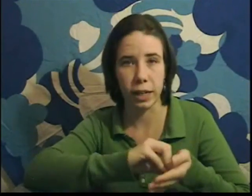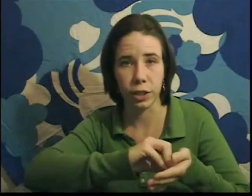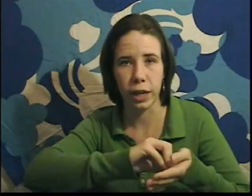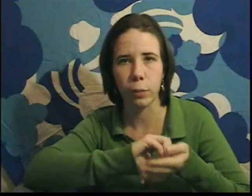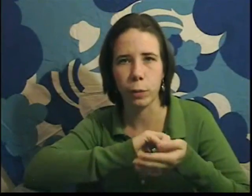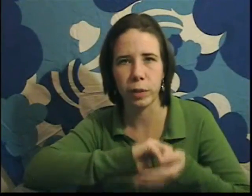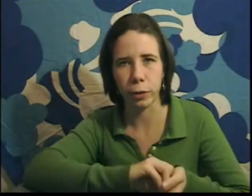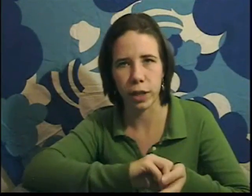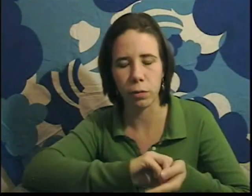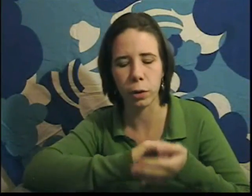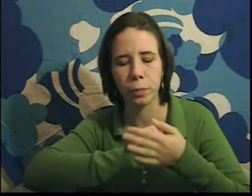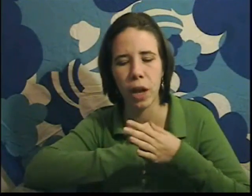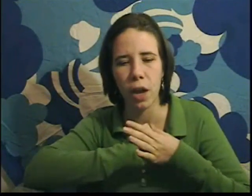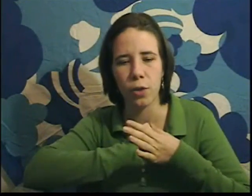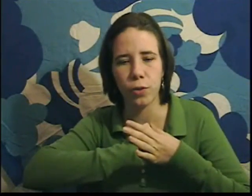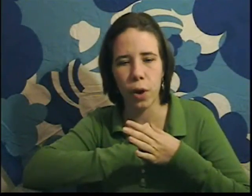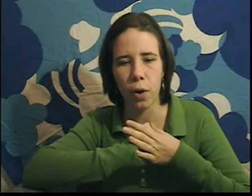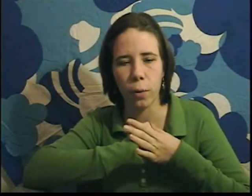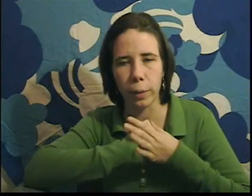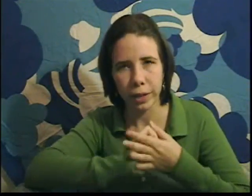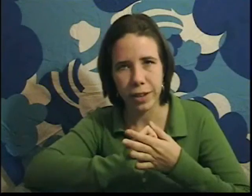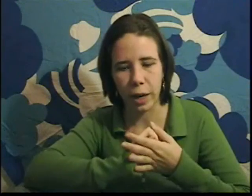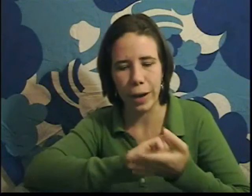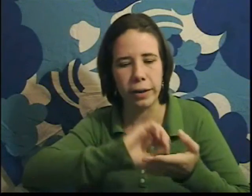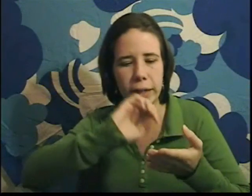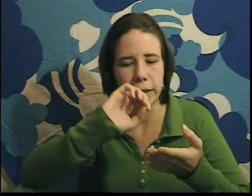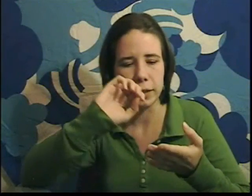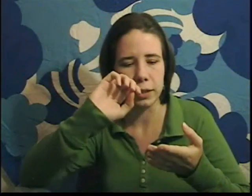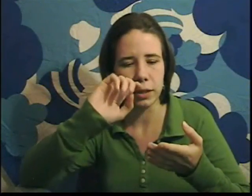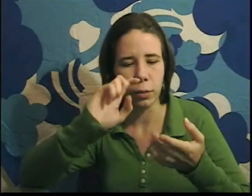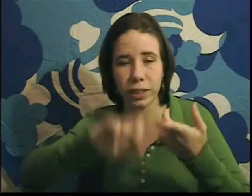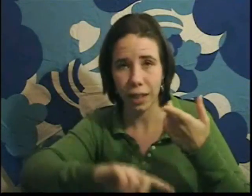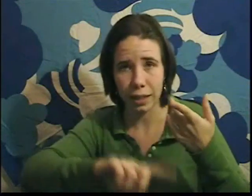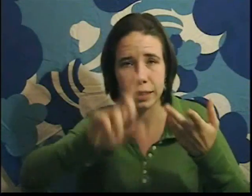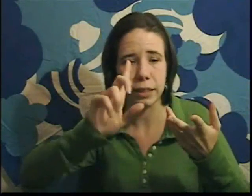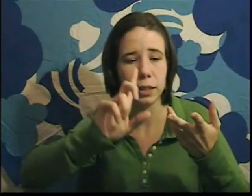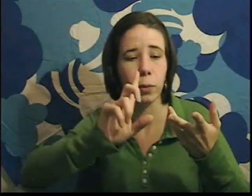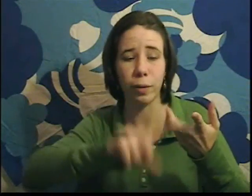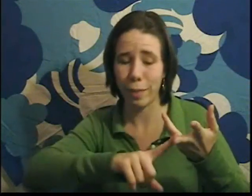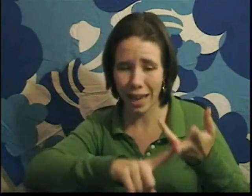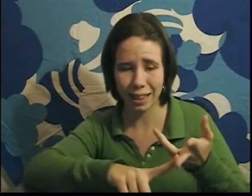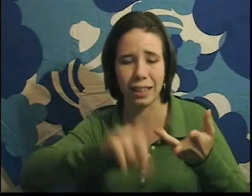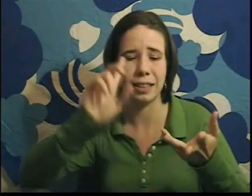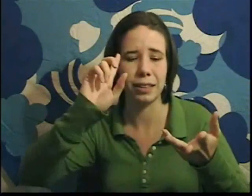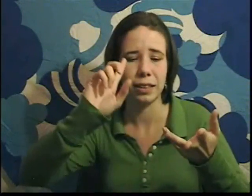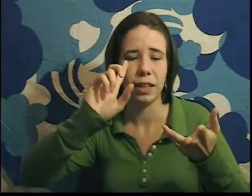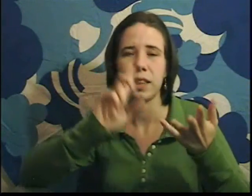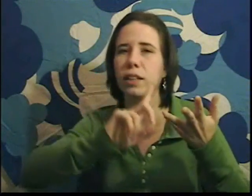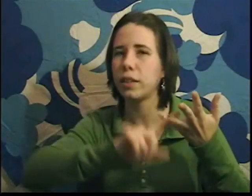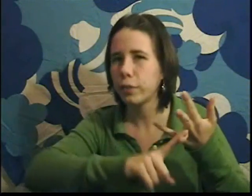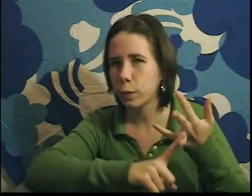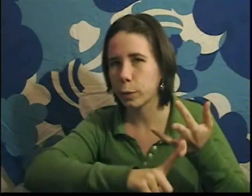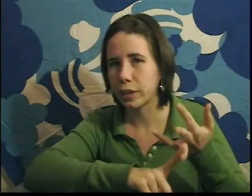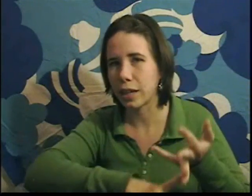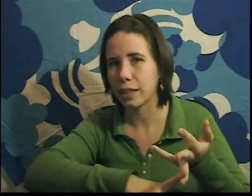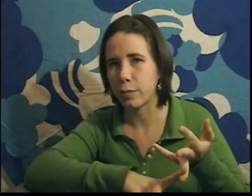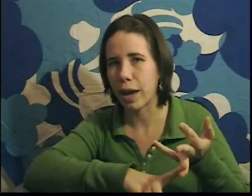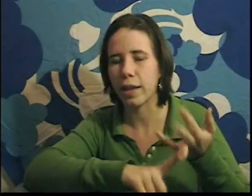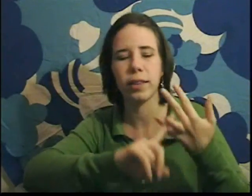discussion and will be the most helpful. So what I'm going to talk about is what science is, what math is, the difference between science and math,